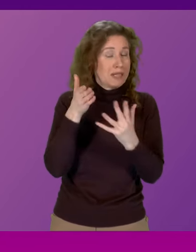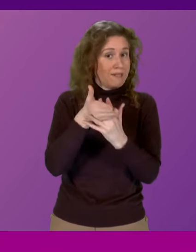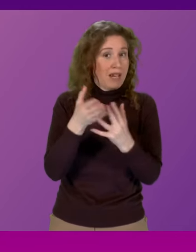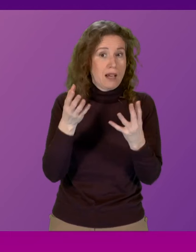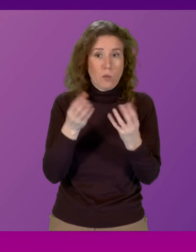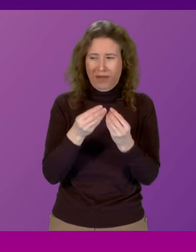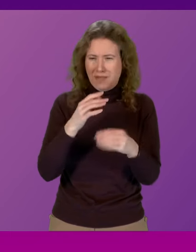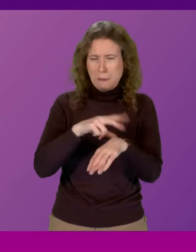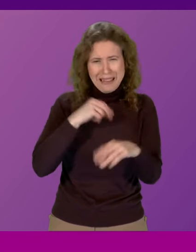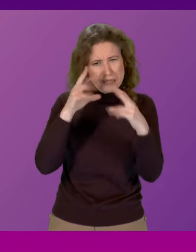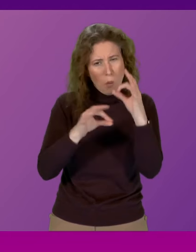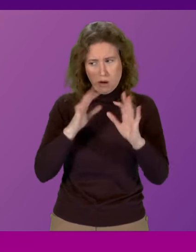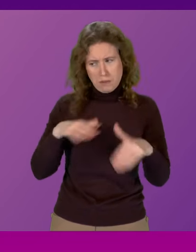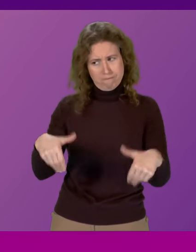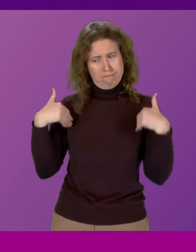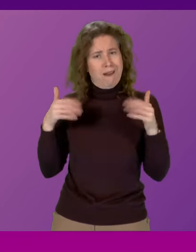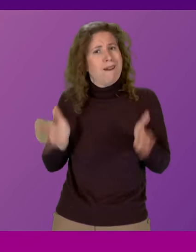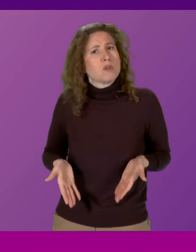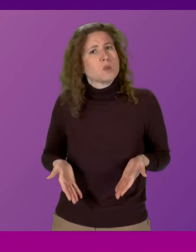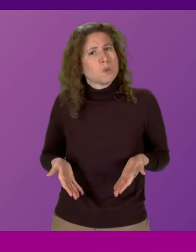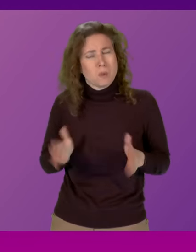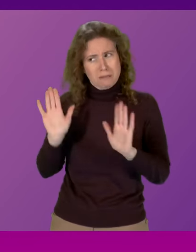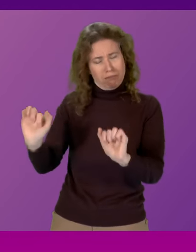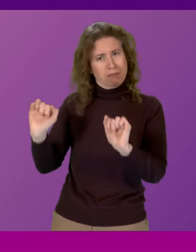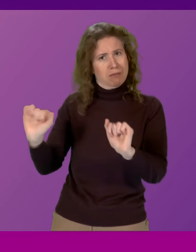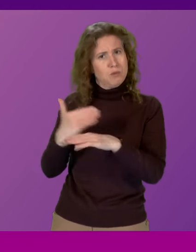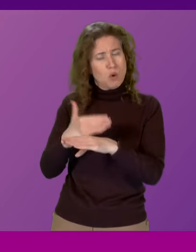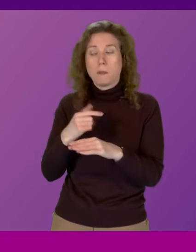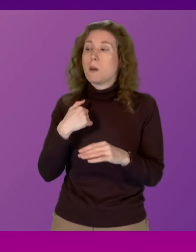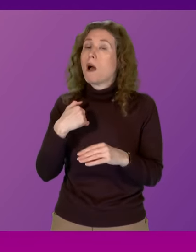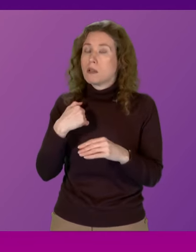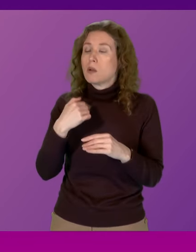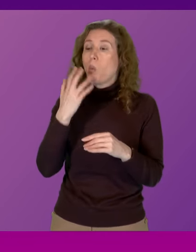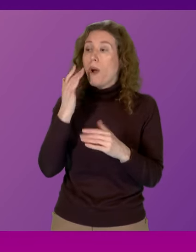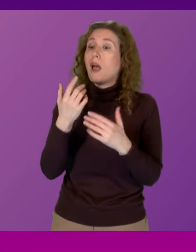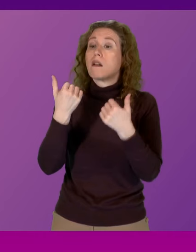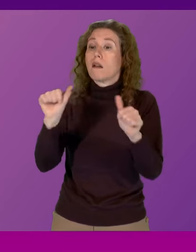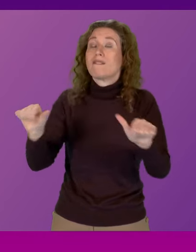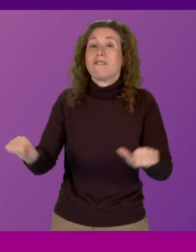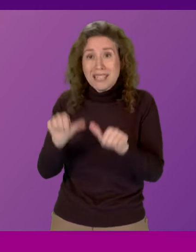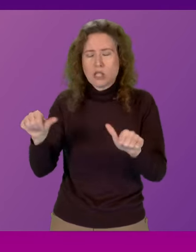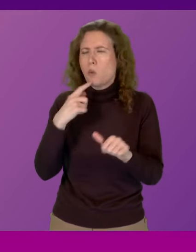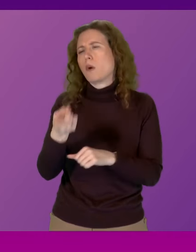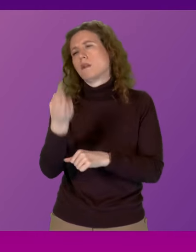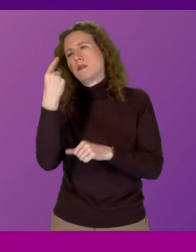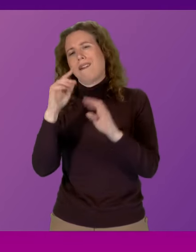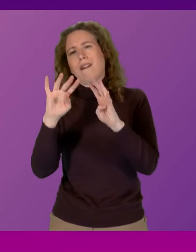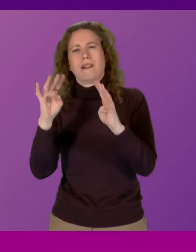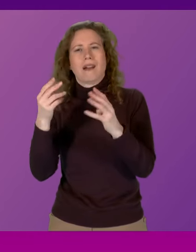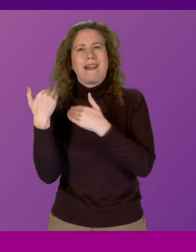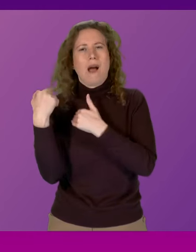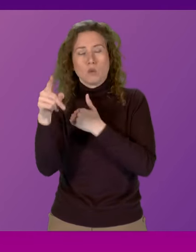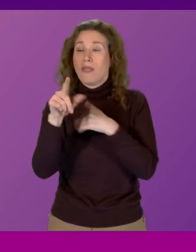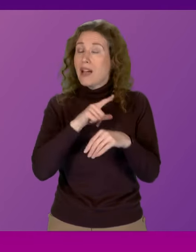in a live police investigation. So we will hold the board to account when necessary. That is why, of course, the oversight board